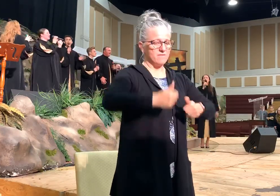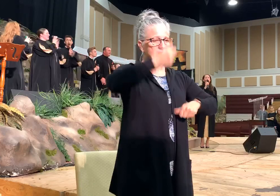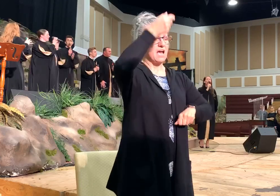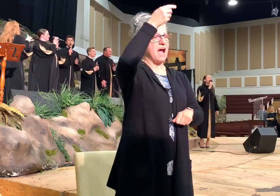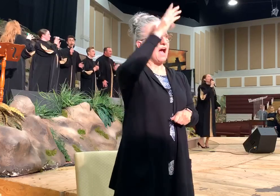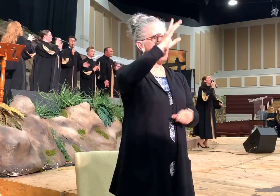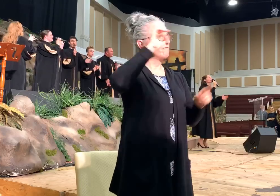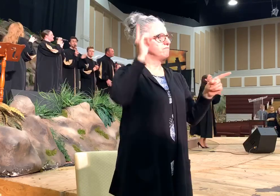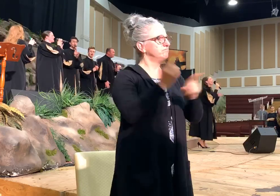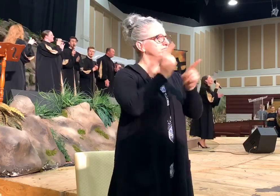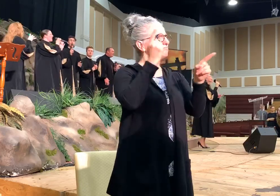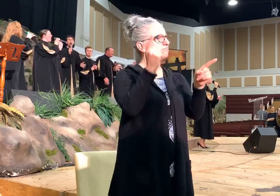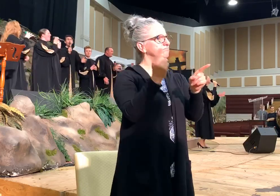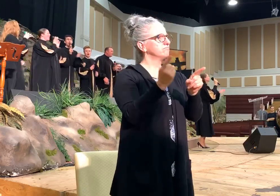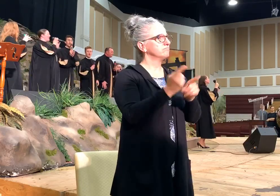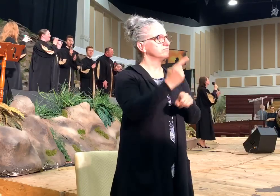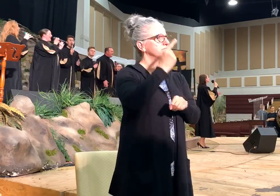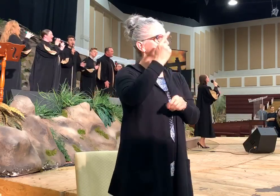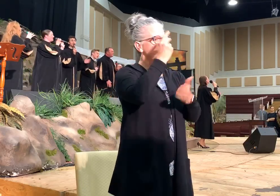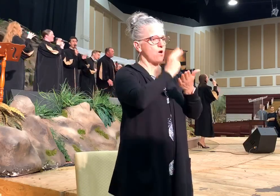Praise to the only living God!